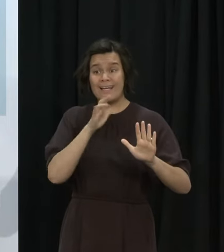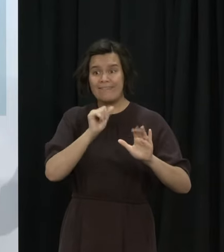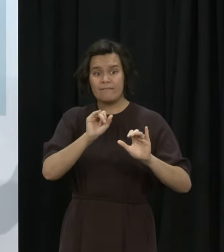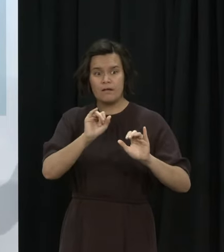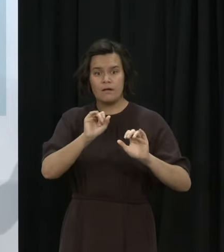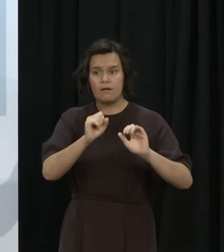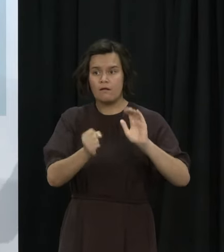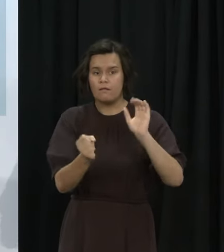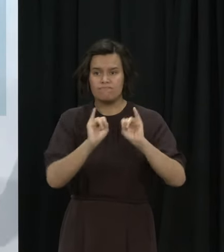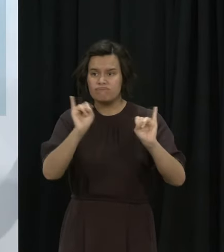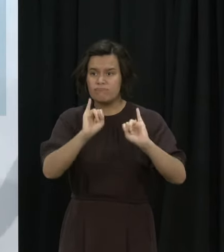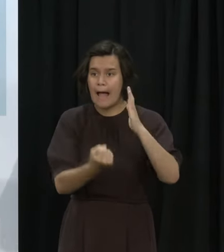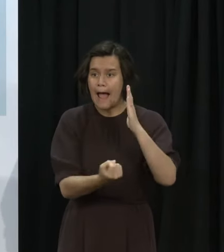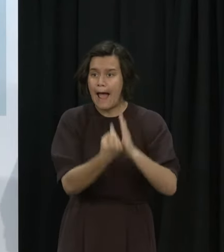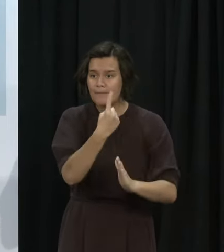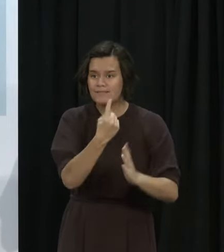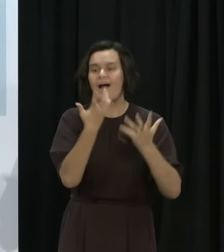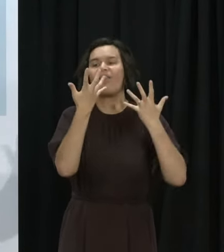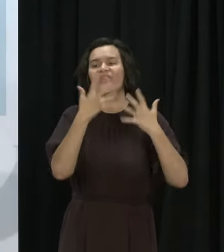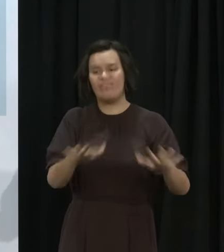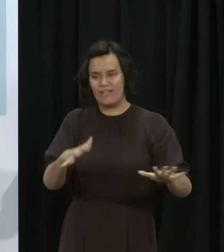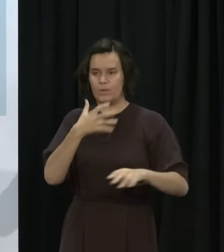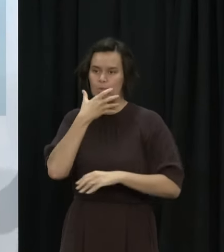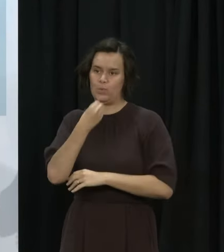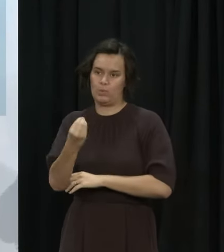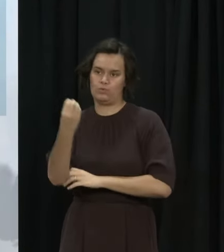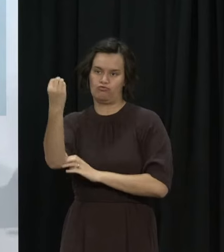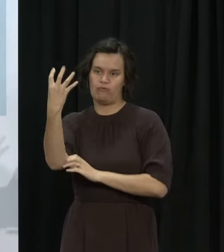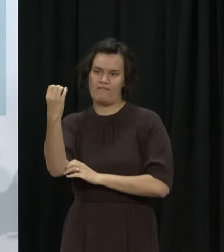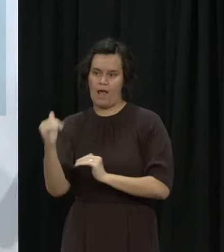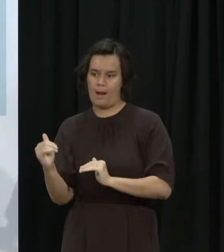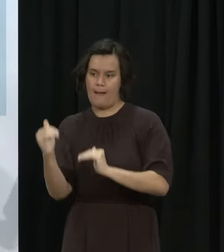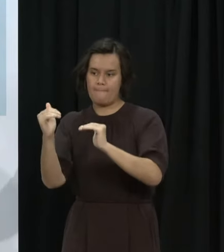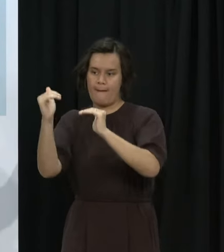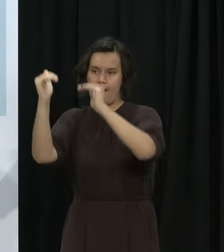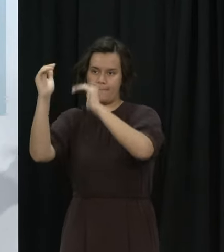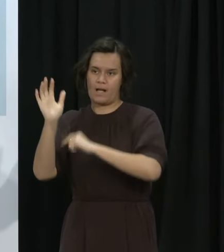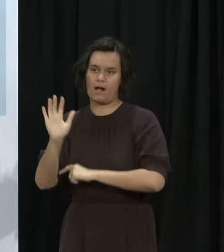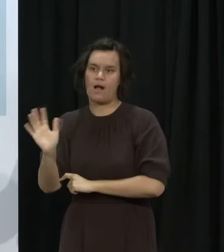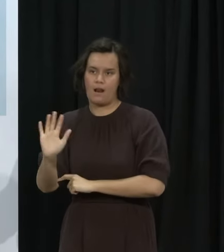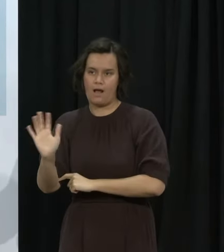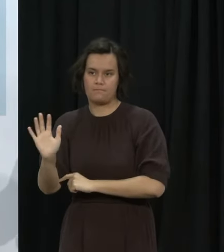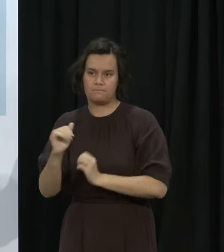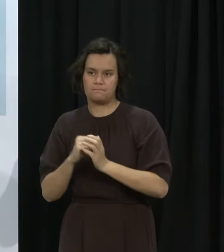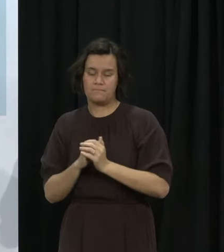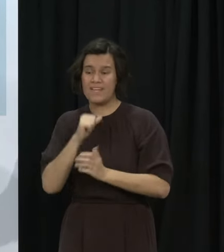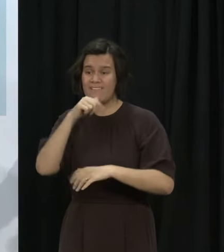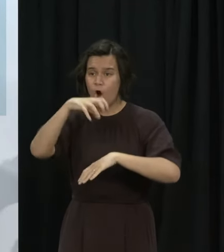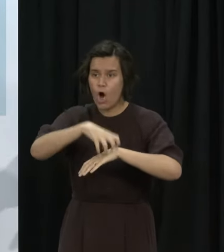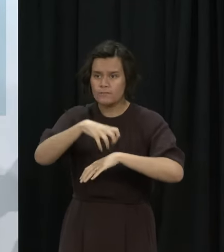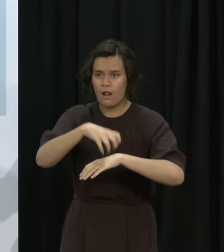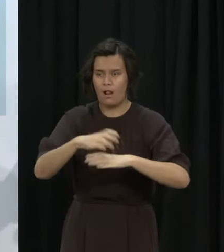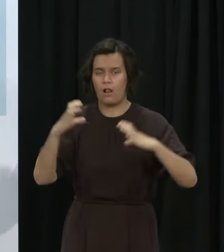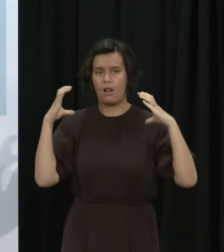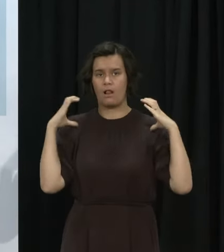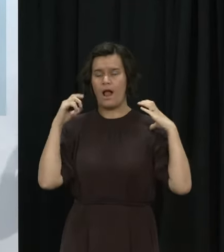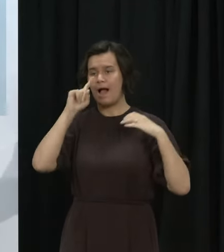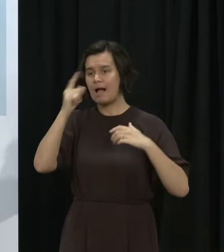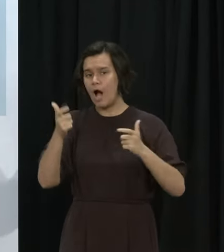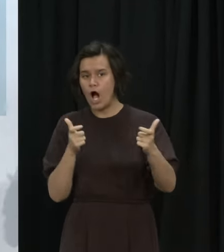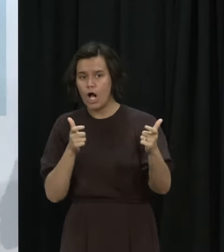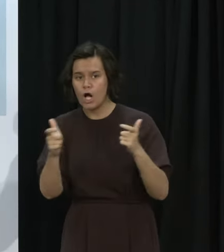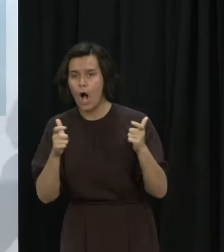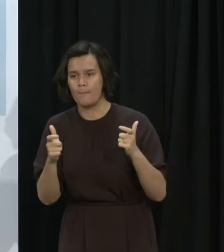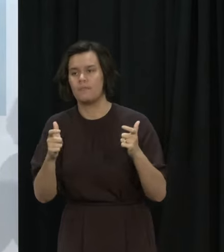restrictions and those additional protective measures as case numbers grew and the health system came under pressure. Omicron has changed the dynamic